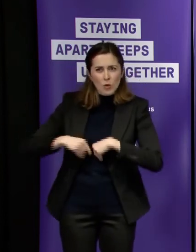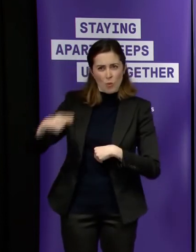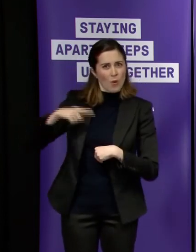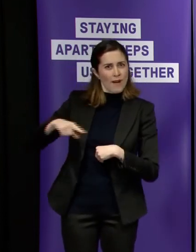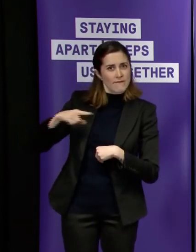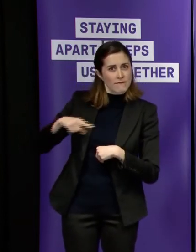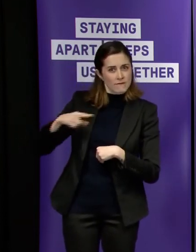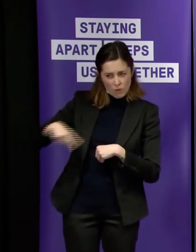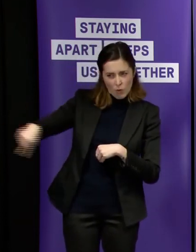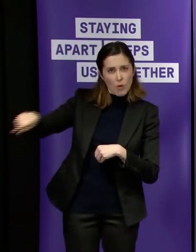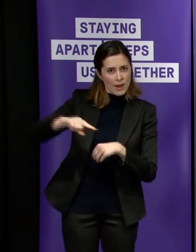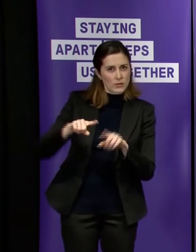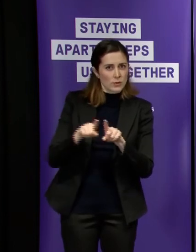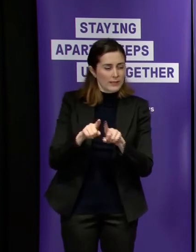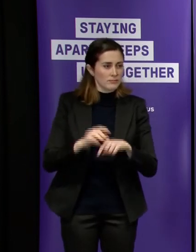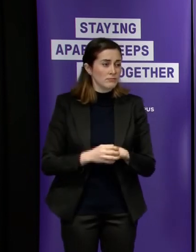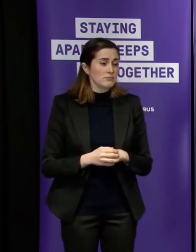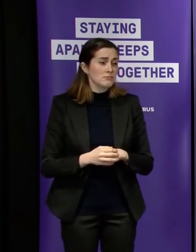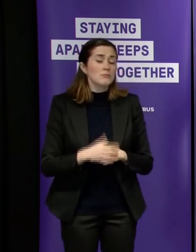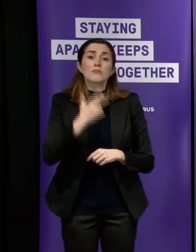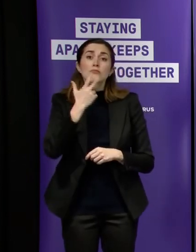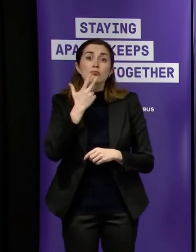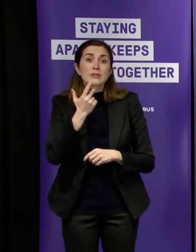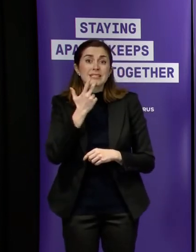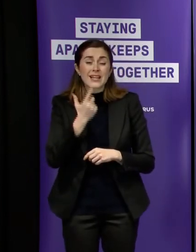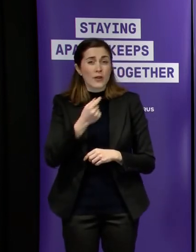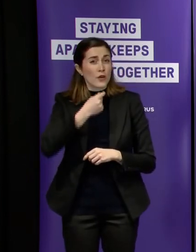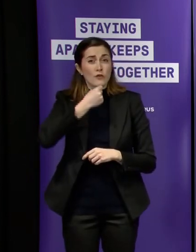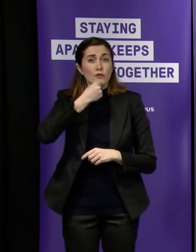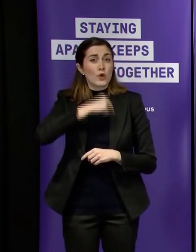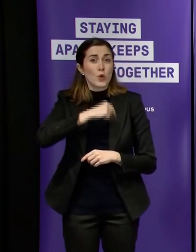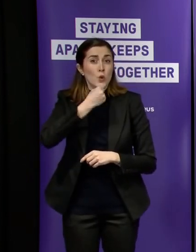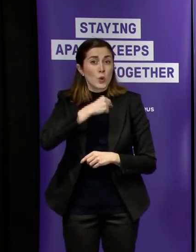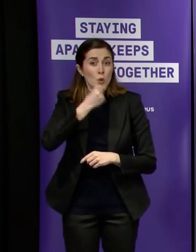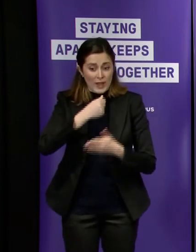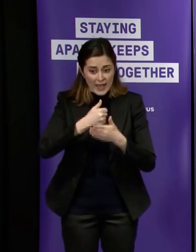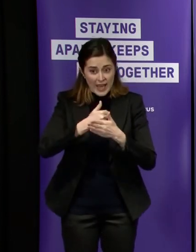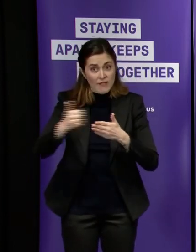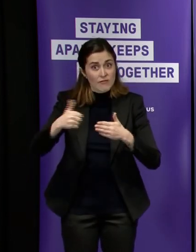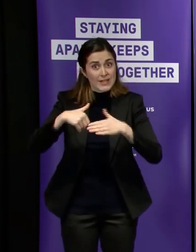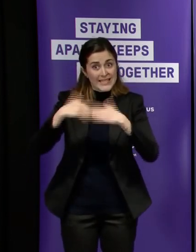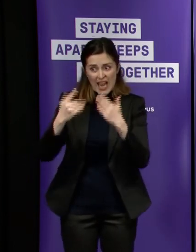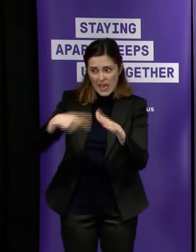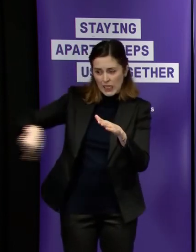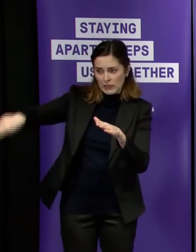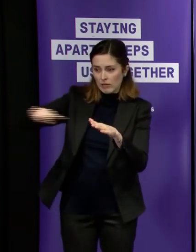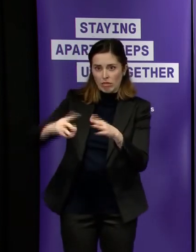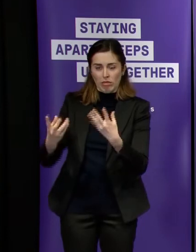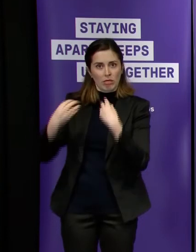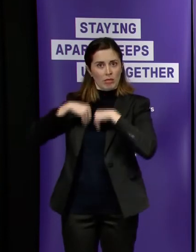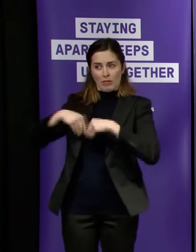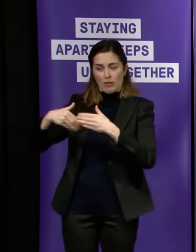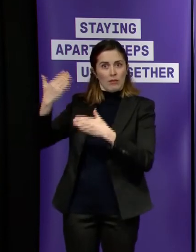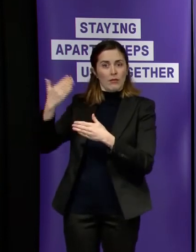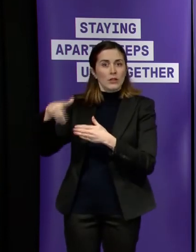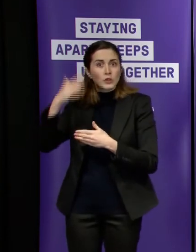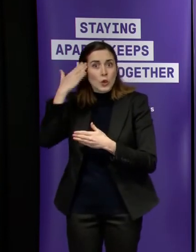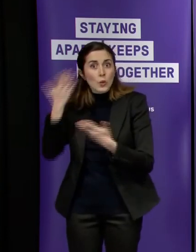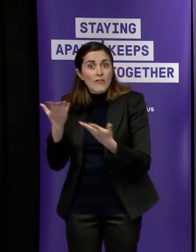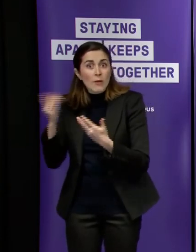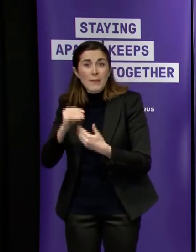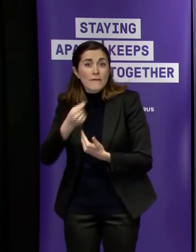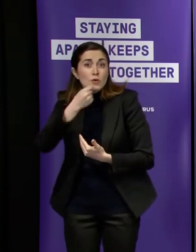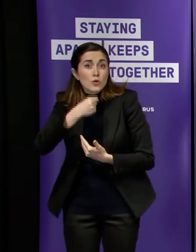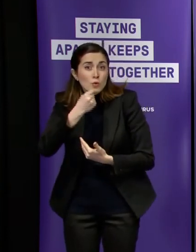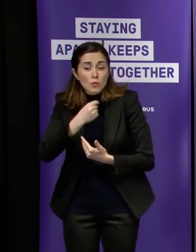different way if you had very low numbers of community transmissional mystery cases and you had uh you know